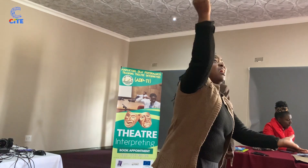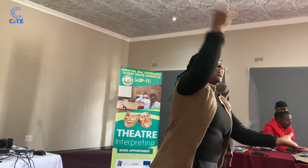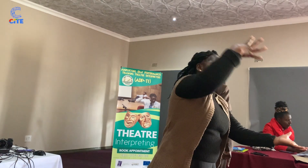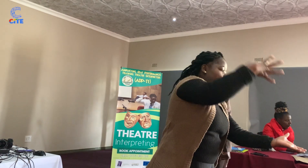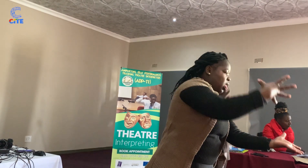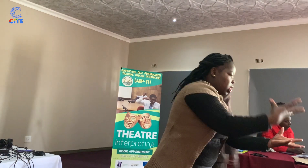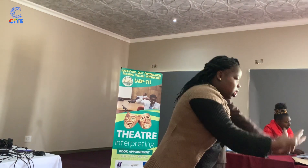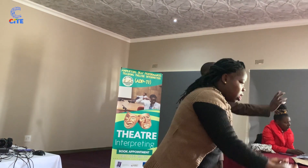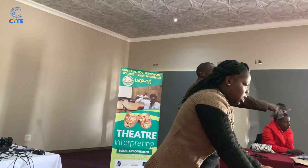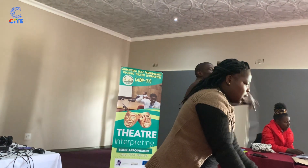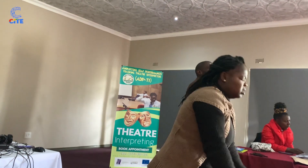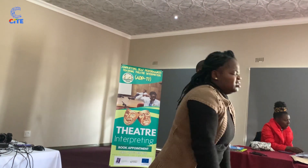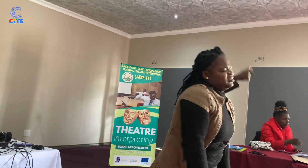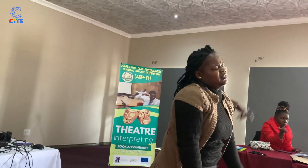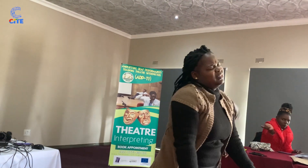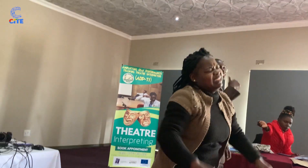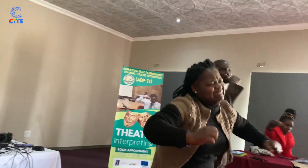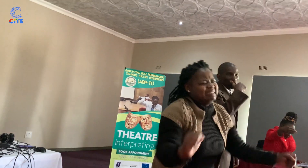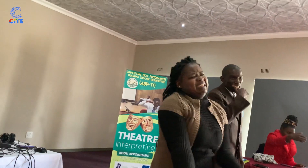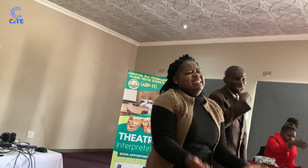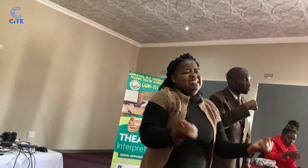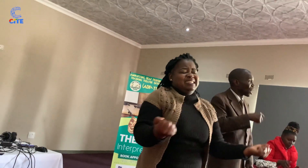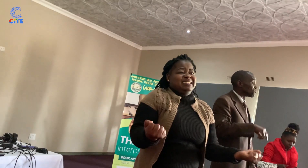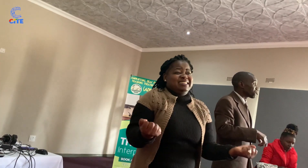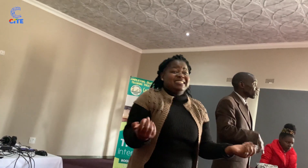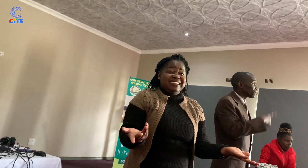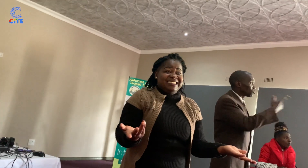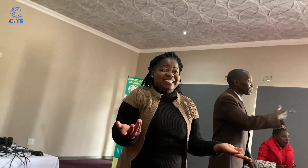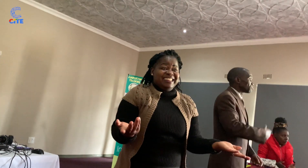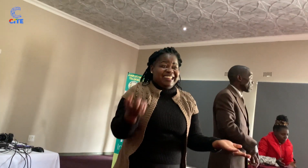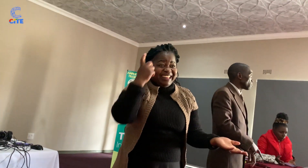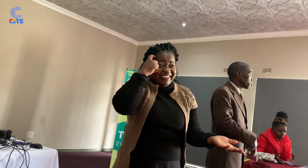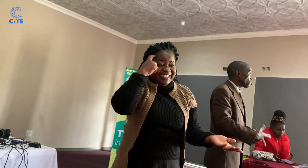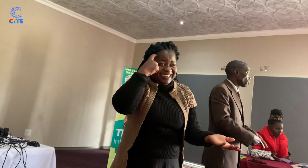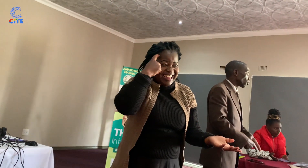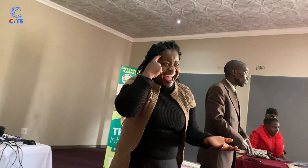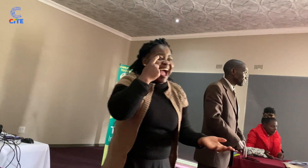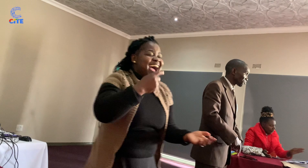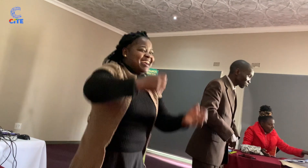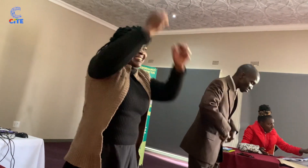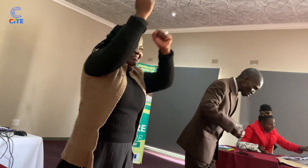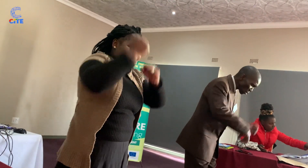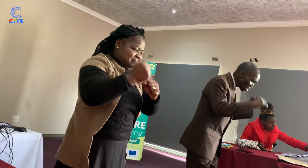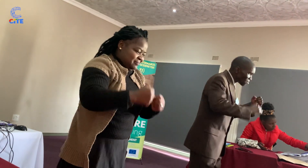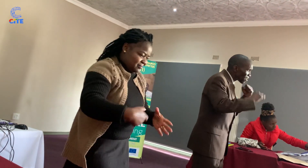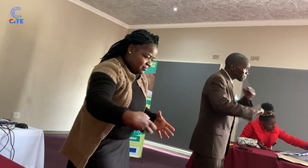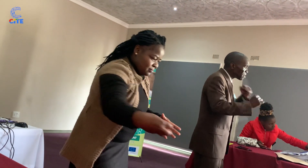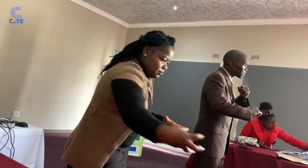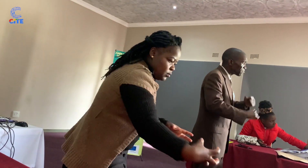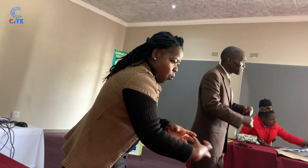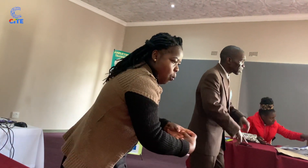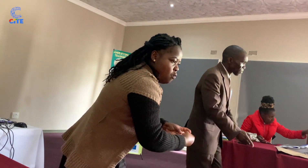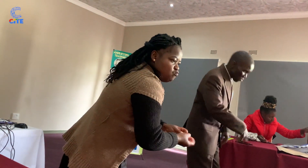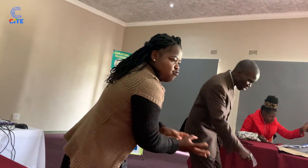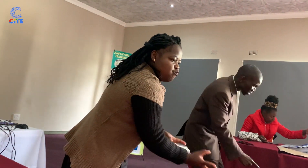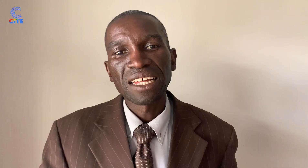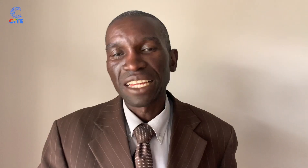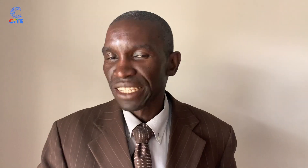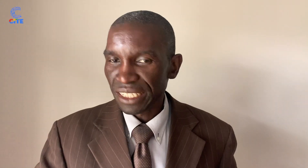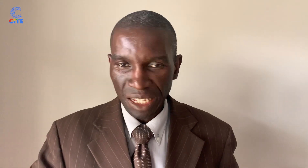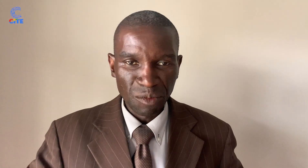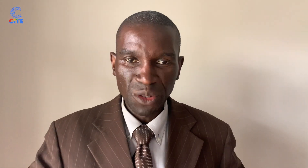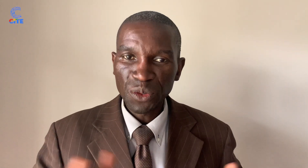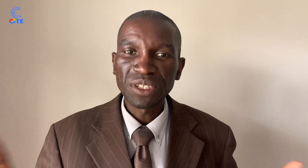interpreters that can work in any field. And those 20 will be attached to Sign Language Interpreter Trust